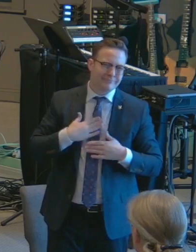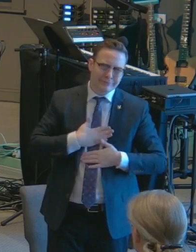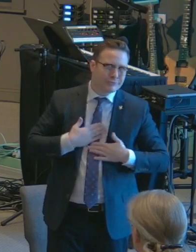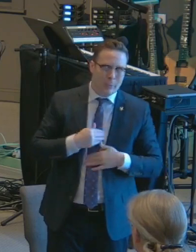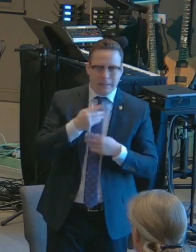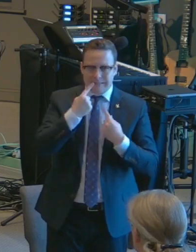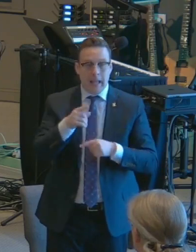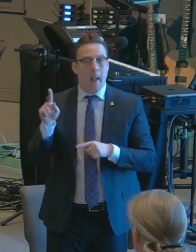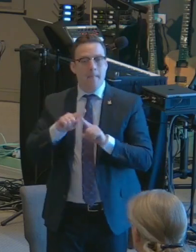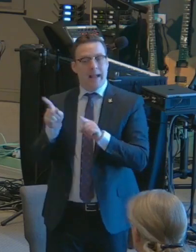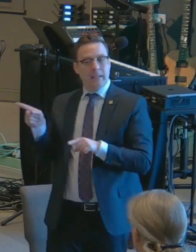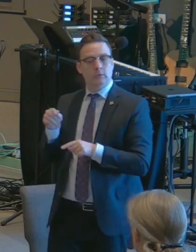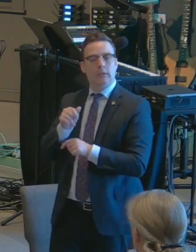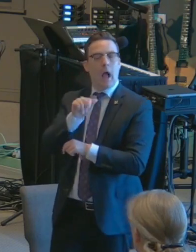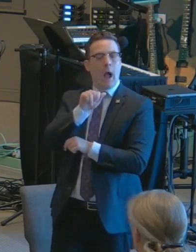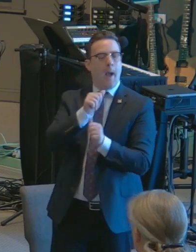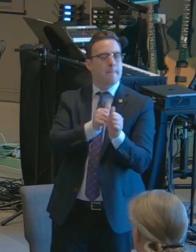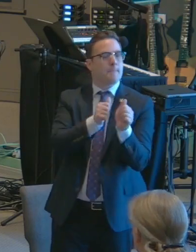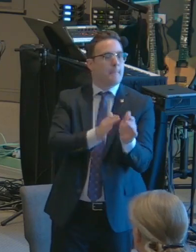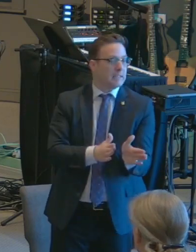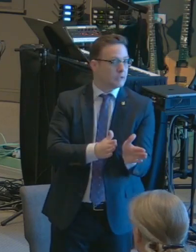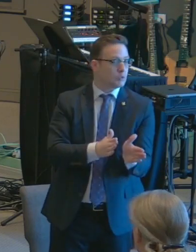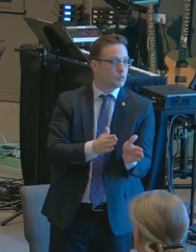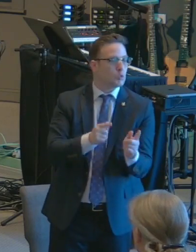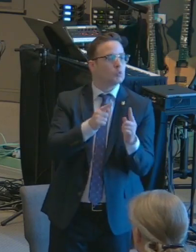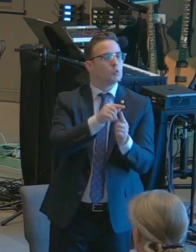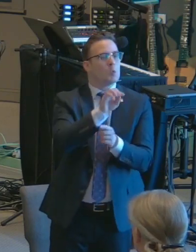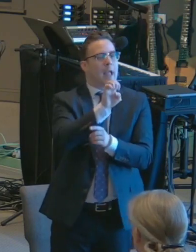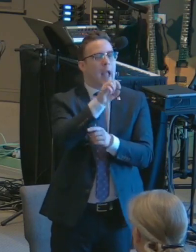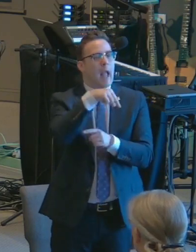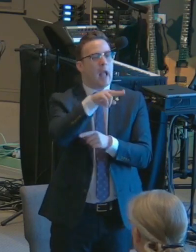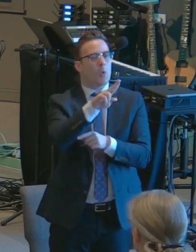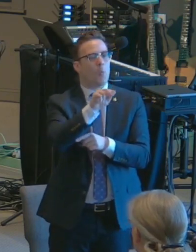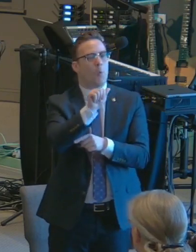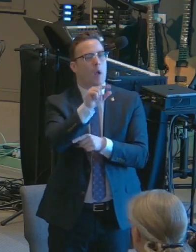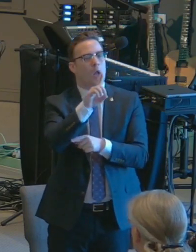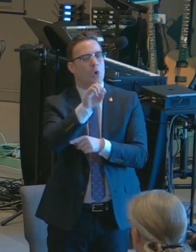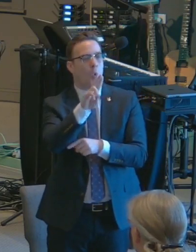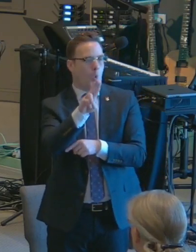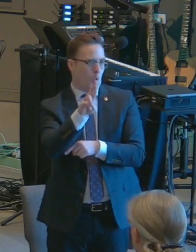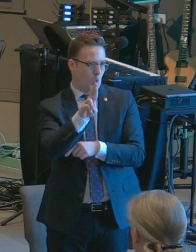an apostle to Ecuador. He was an apostle to Ecuador.